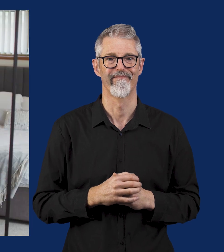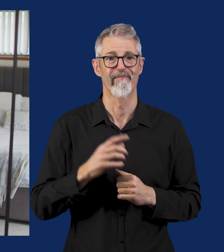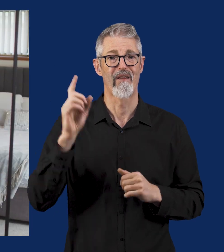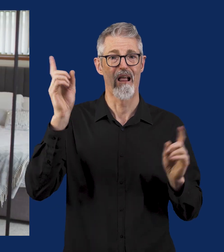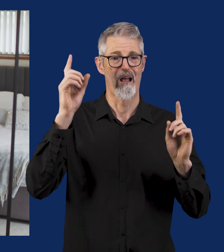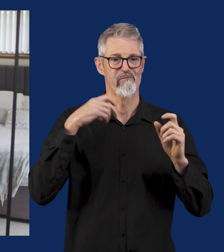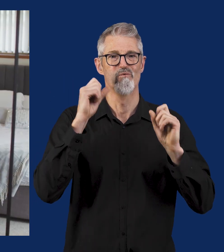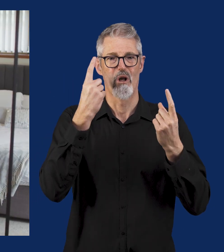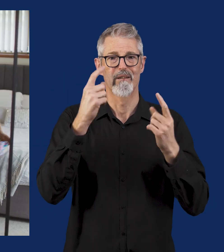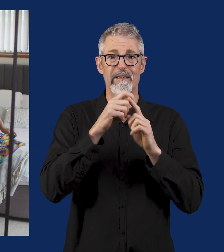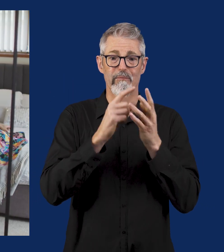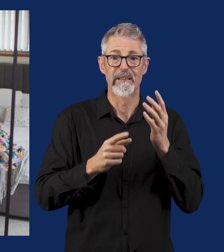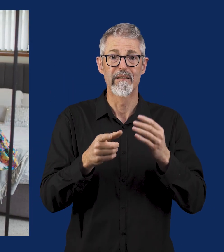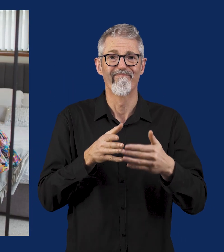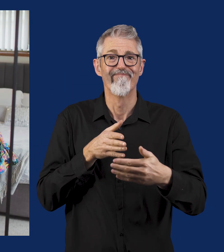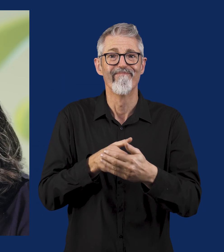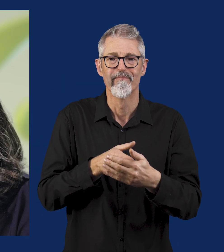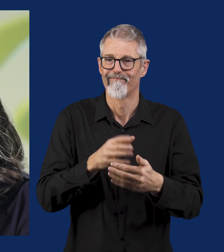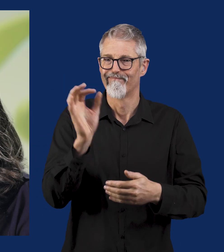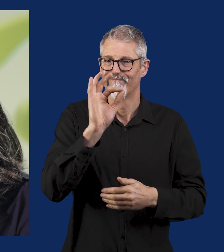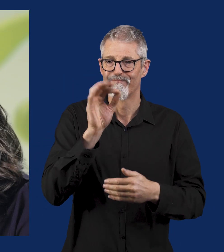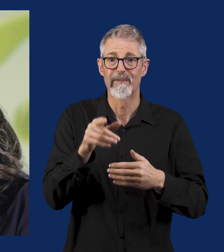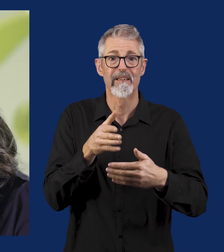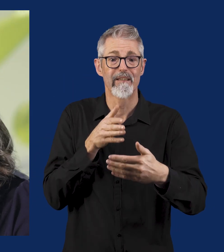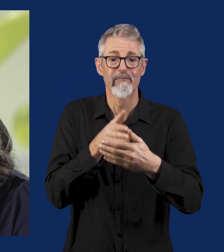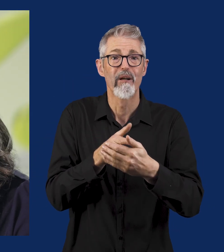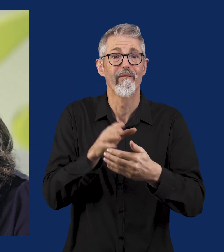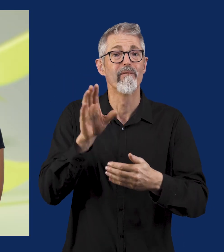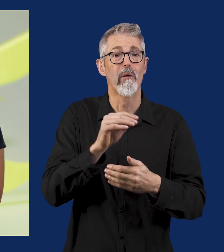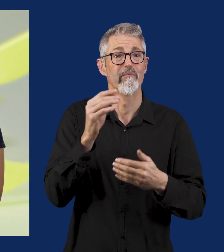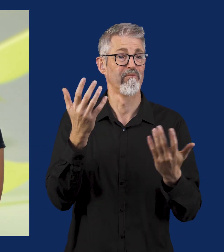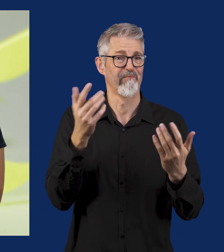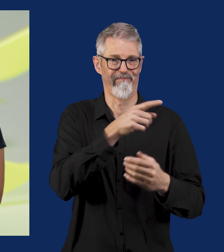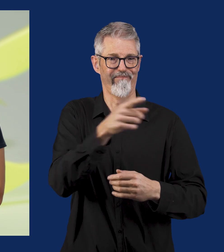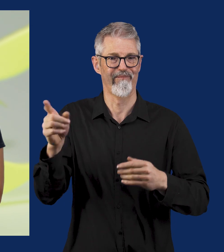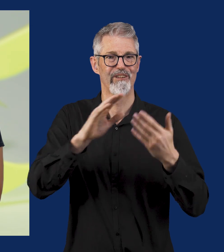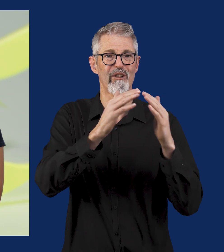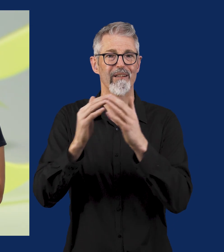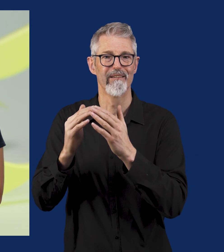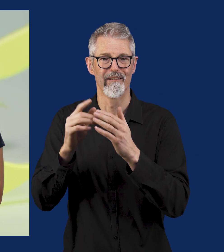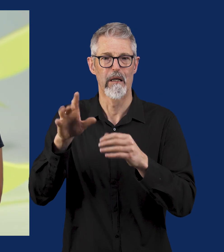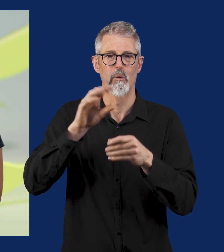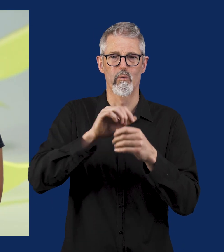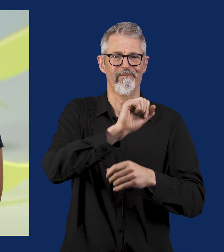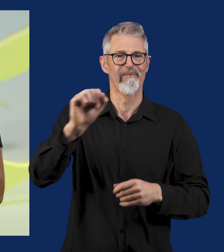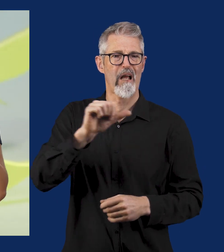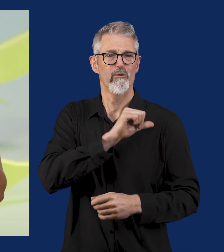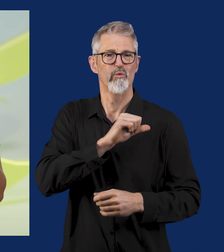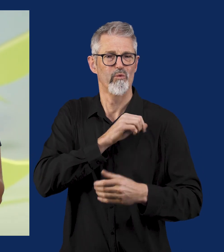I've come to realise that the disability is not the barrier. The barriers are what society has put up.